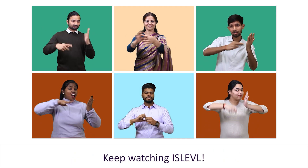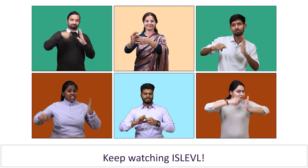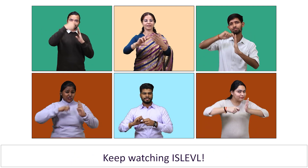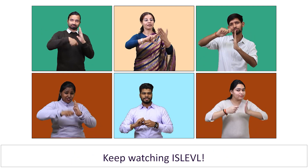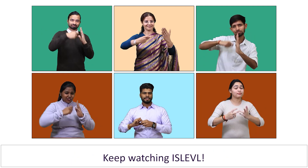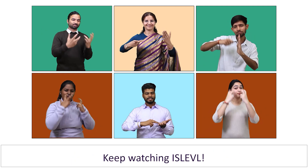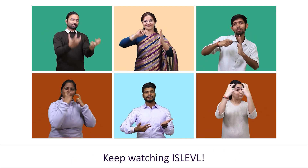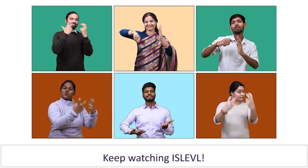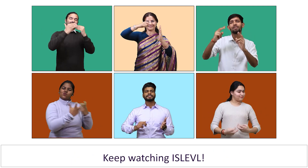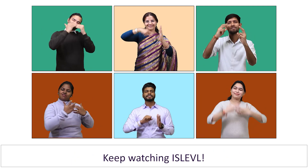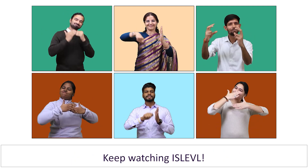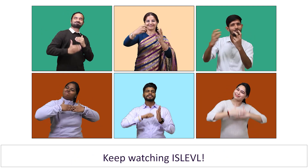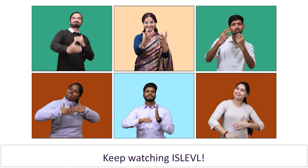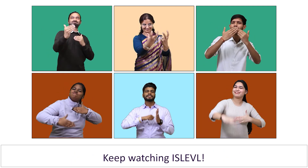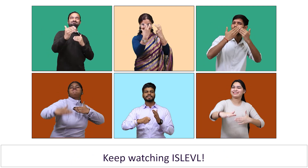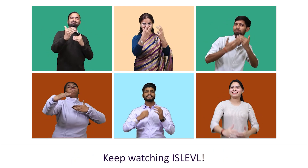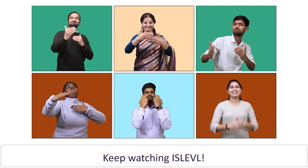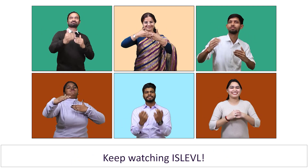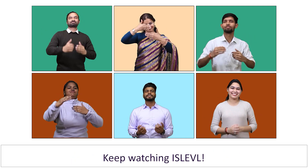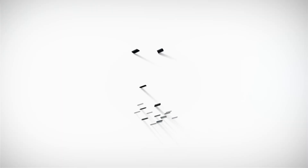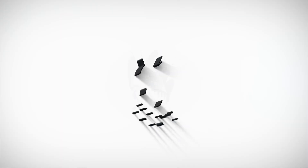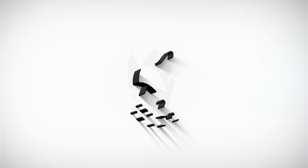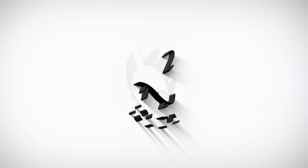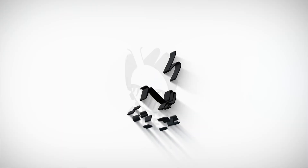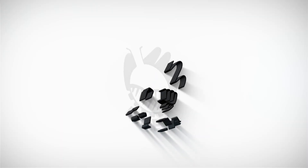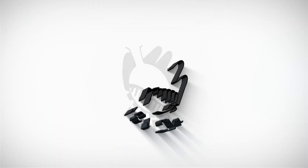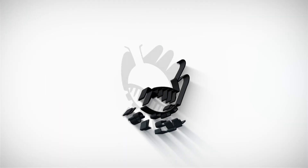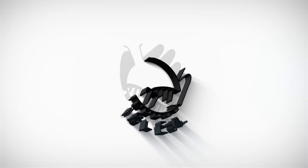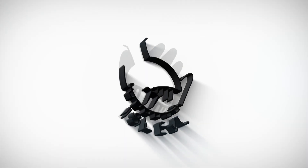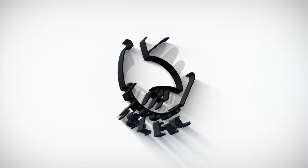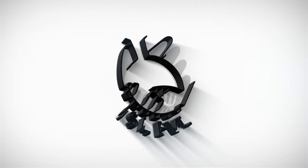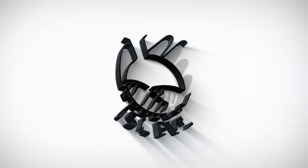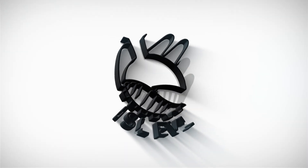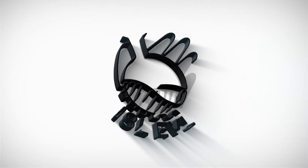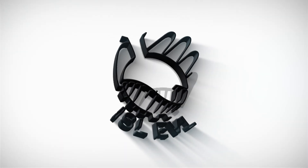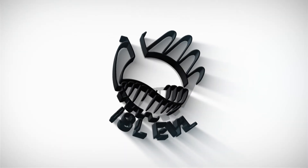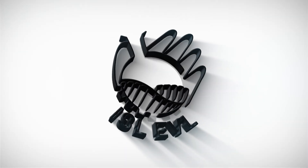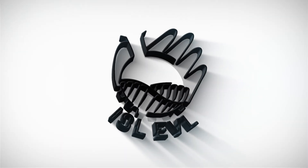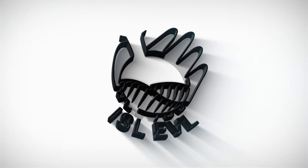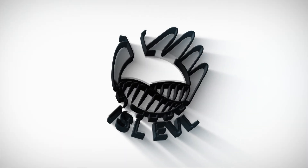watching ISL-EVL. Keep watching ISL